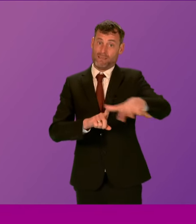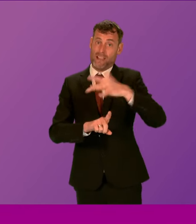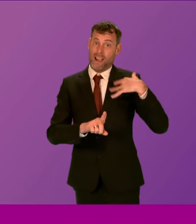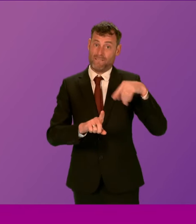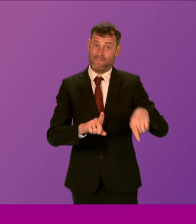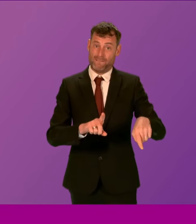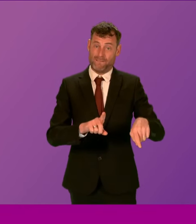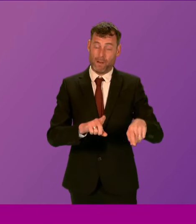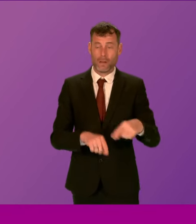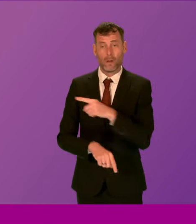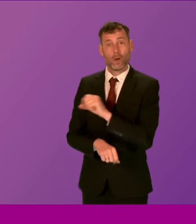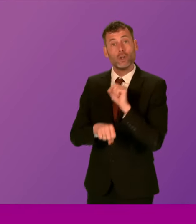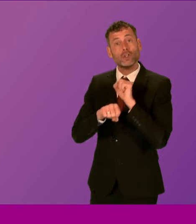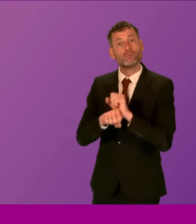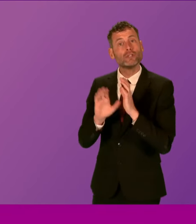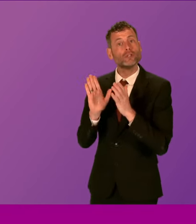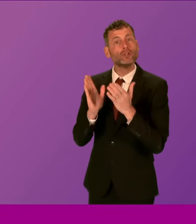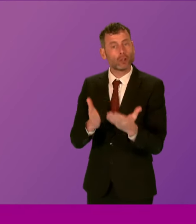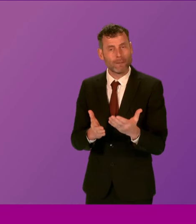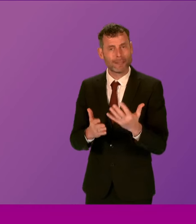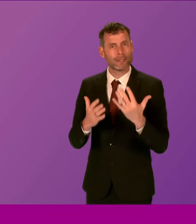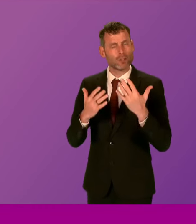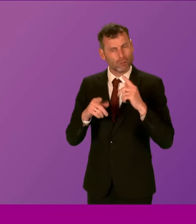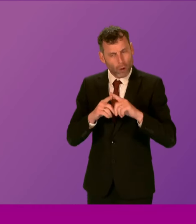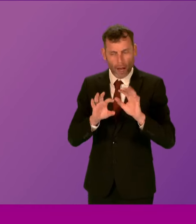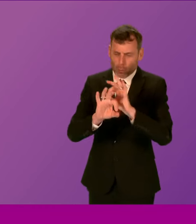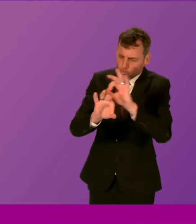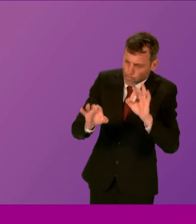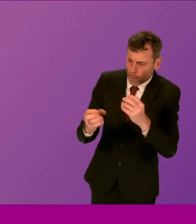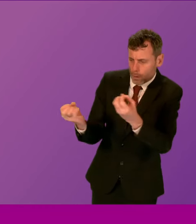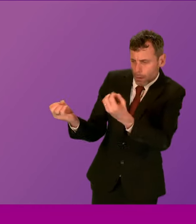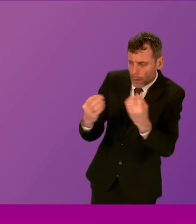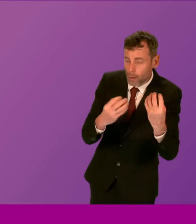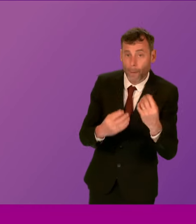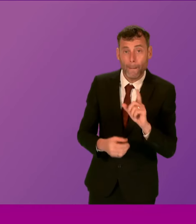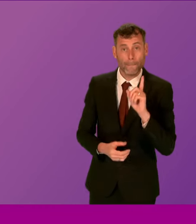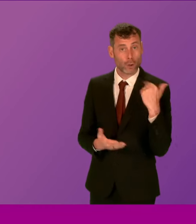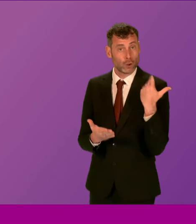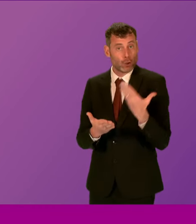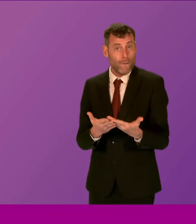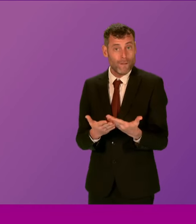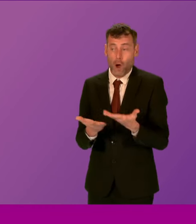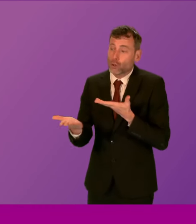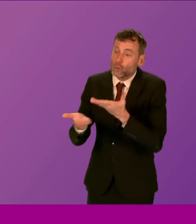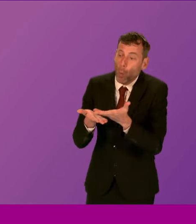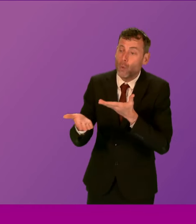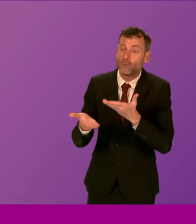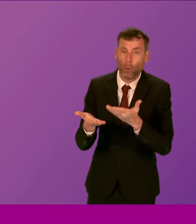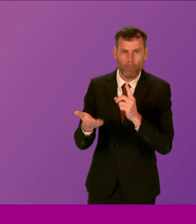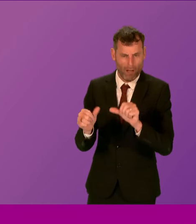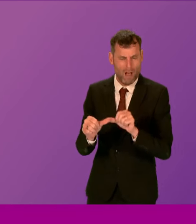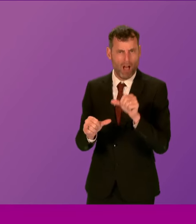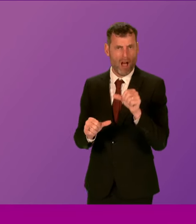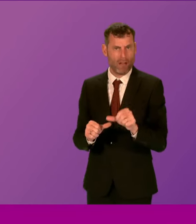have attempted to consult and rectify the situation, but nothing implemented to date has made any significant or